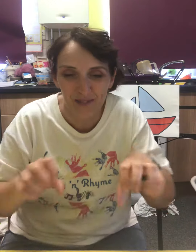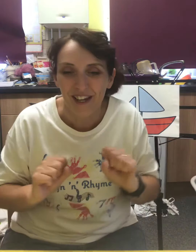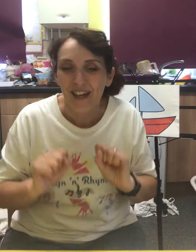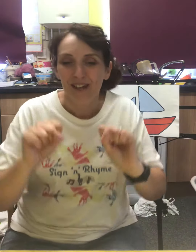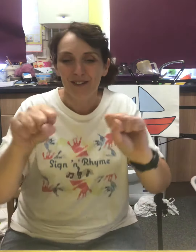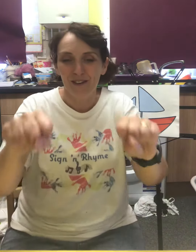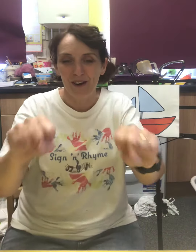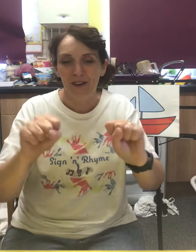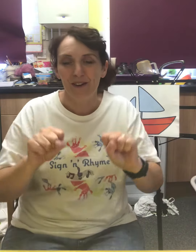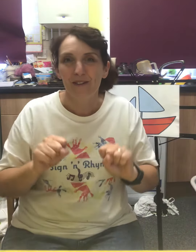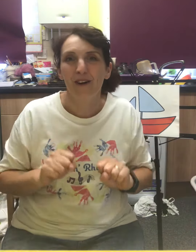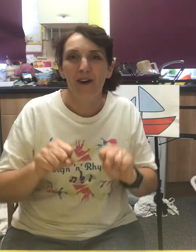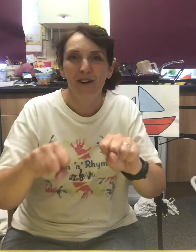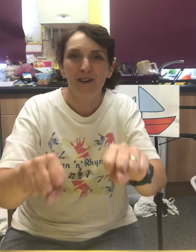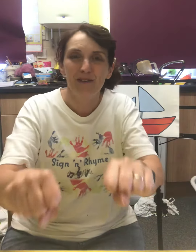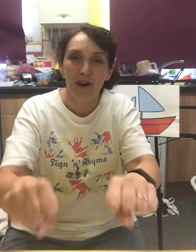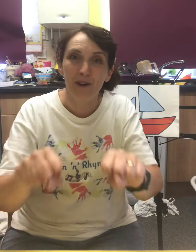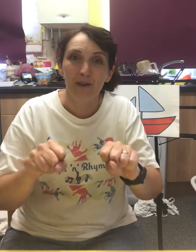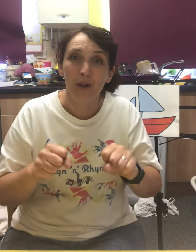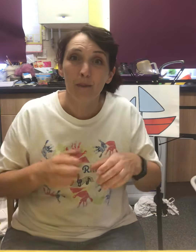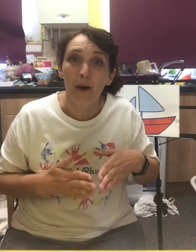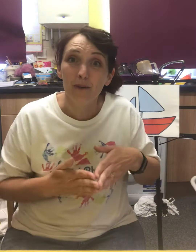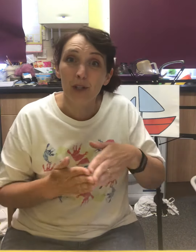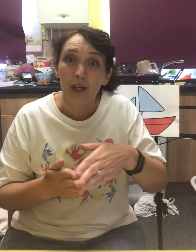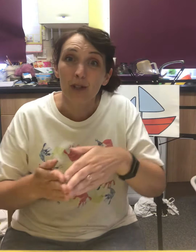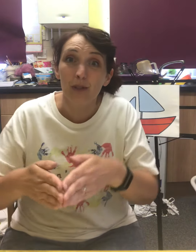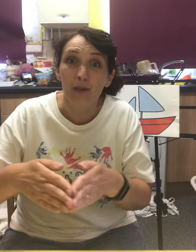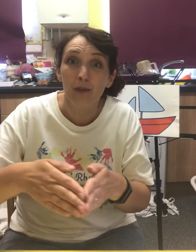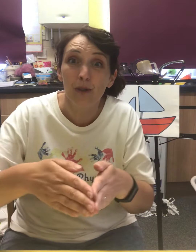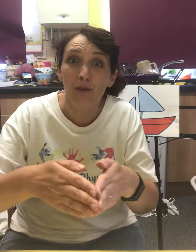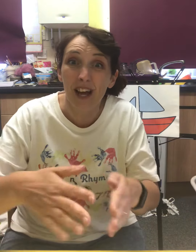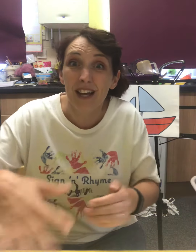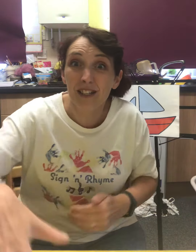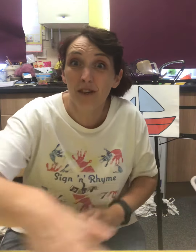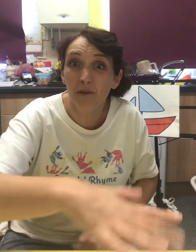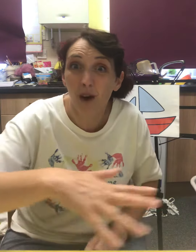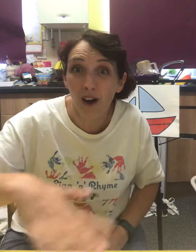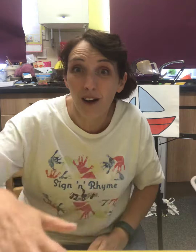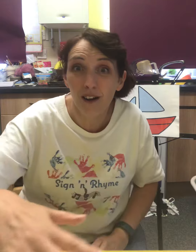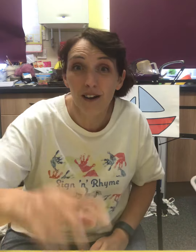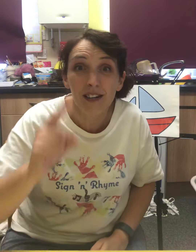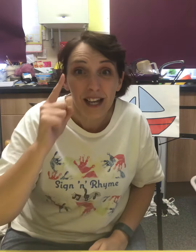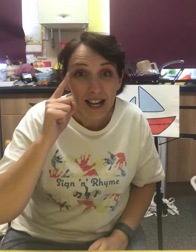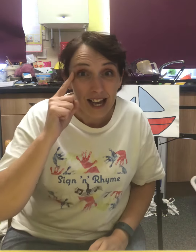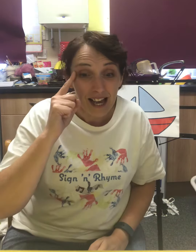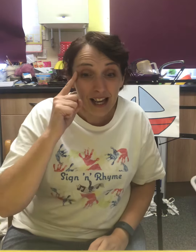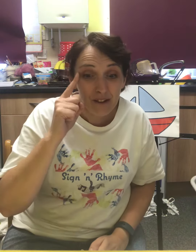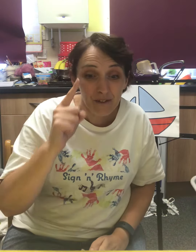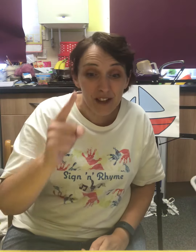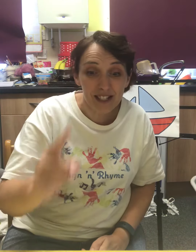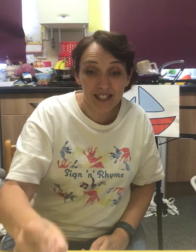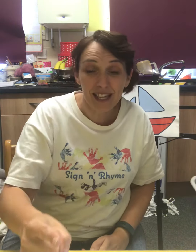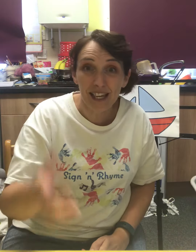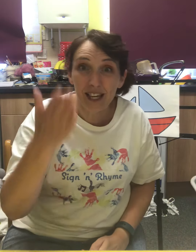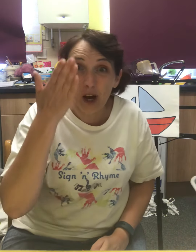Row row row your boat to the reservoir. If you see a